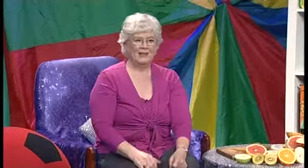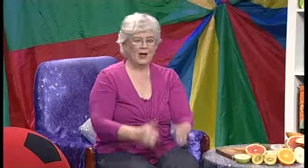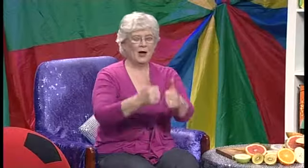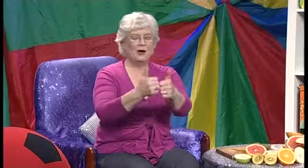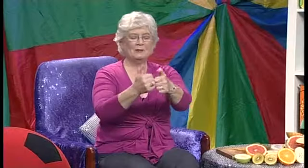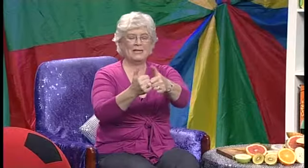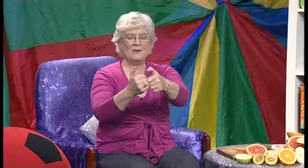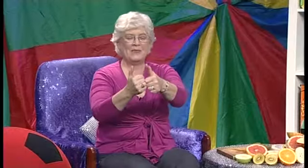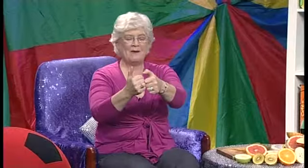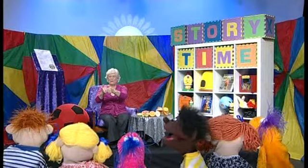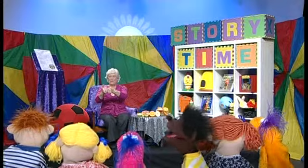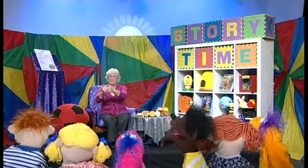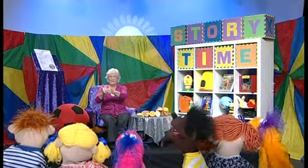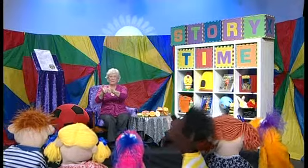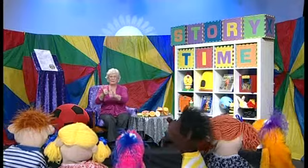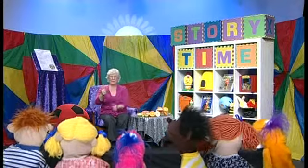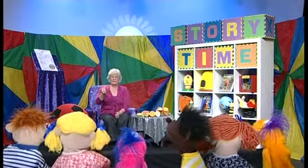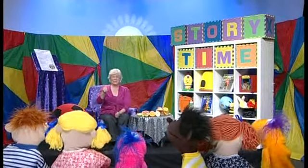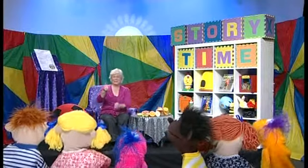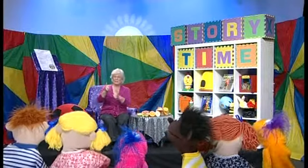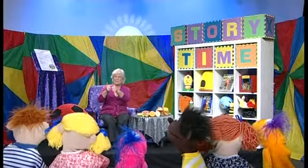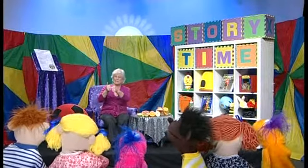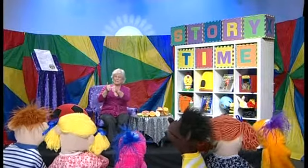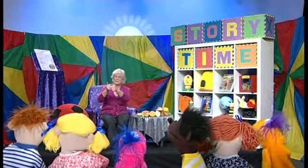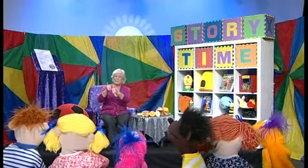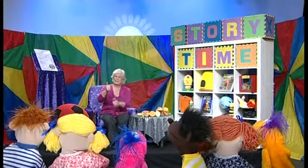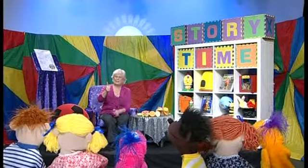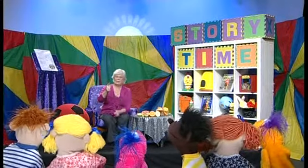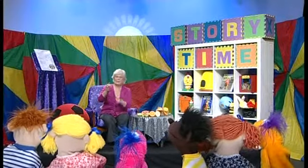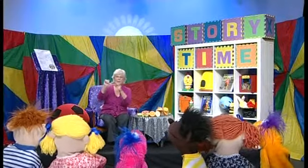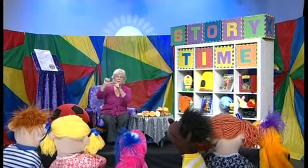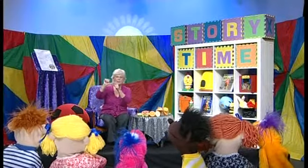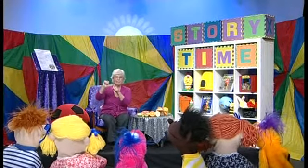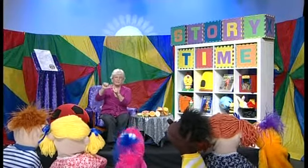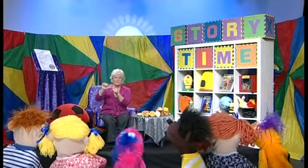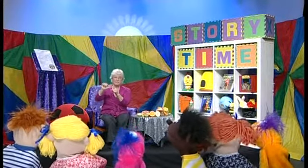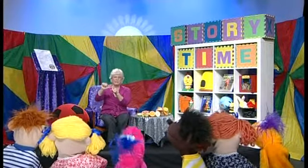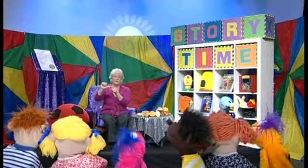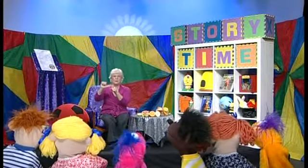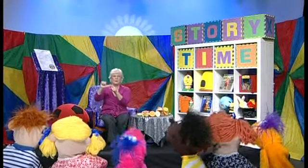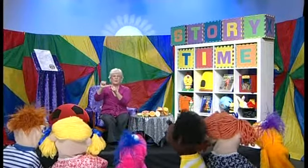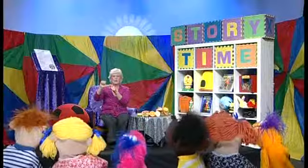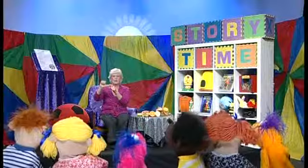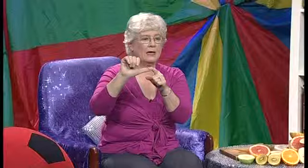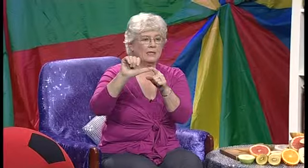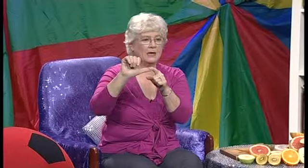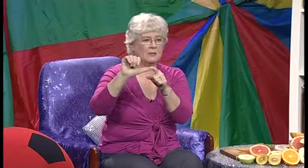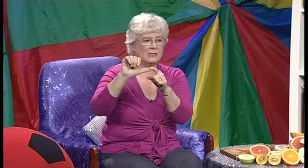Oh, tell me that poem again. See if we can all say it together. This little piggy's name was